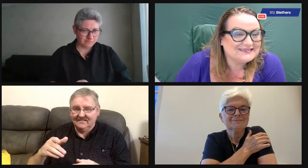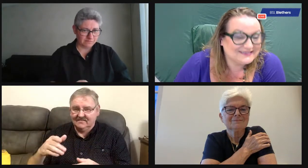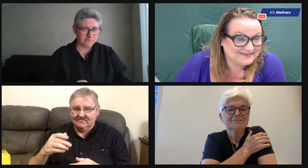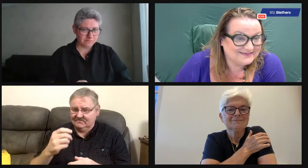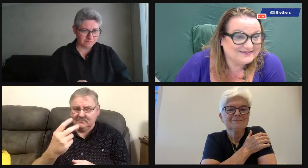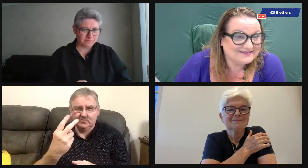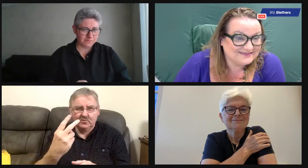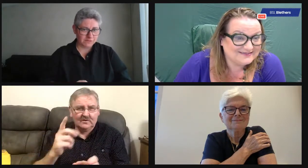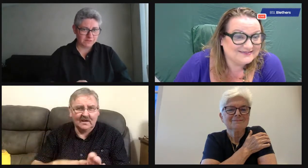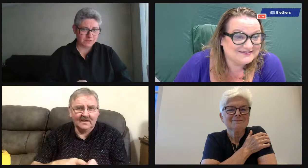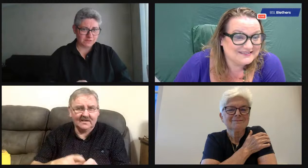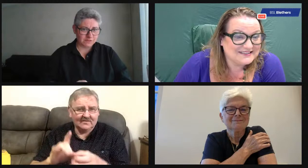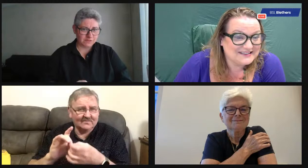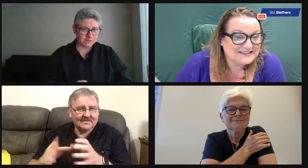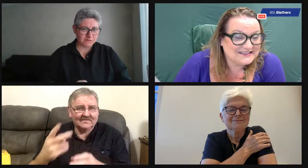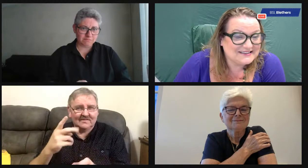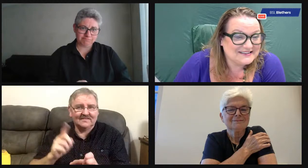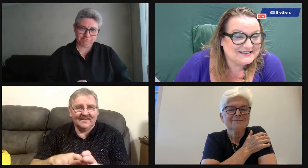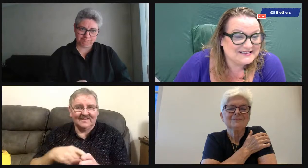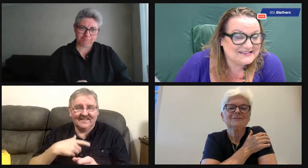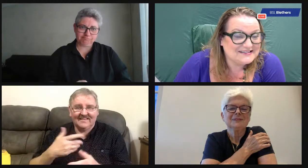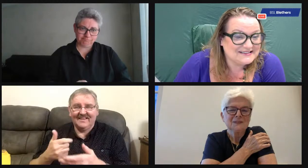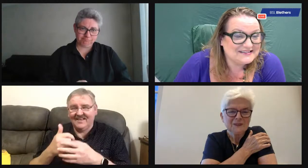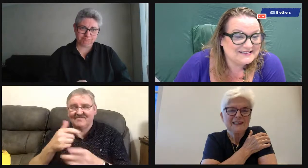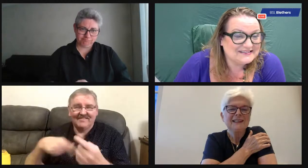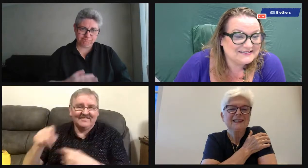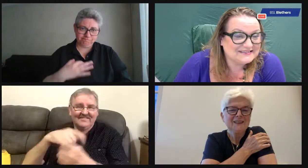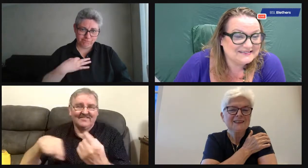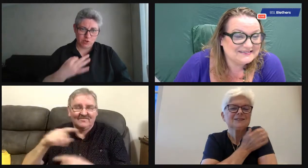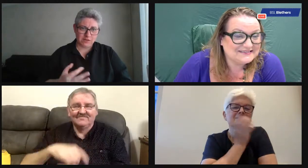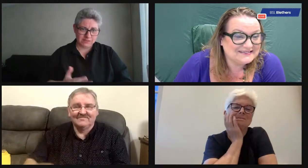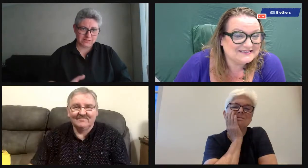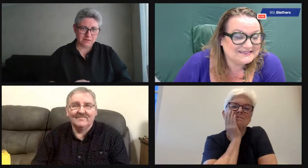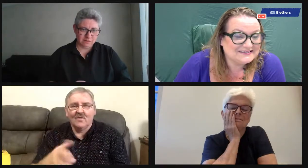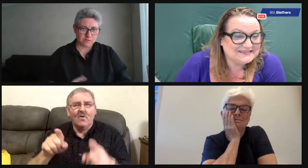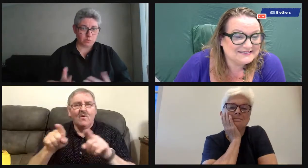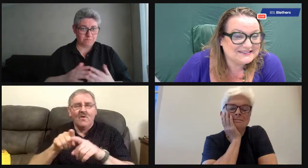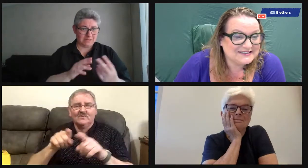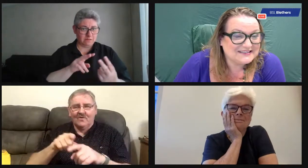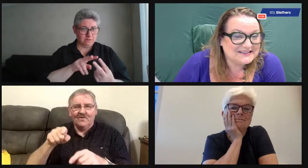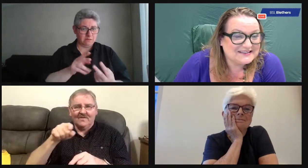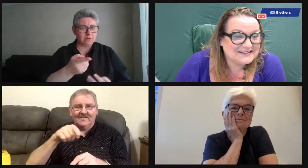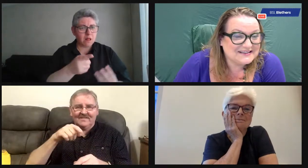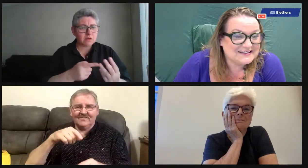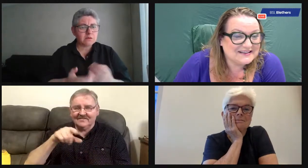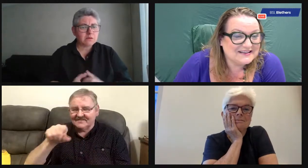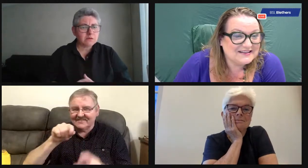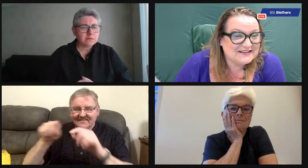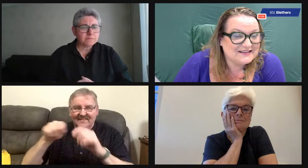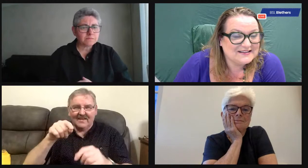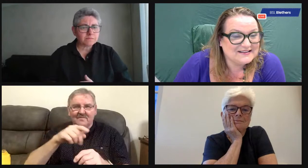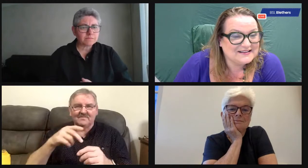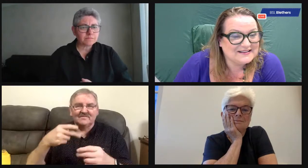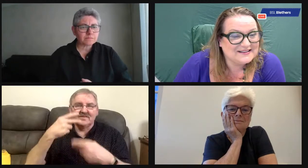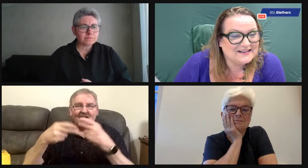There you go. I do the admin for that as well. So, I've been doing it for two years. yeah. So, you're doing quite a few things, aren't you really?